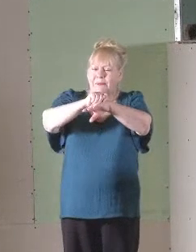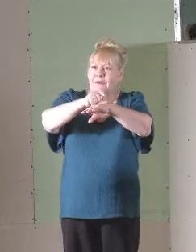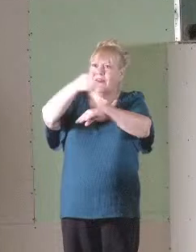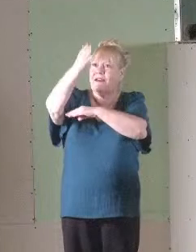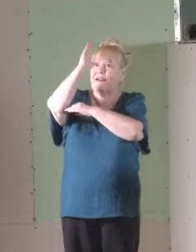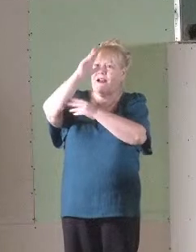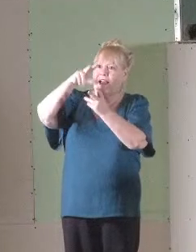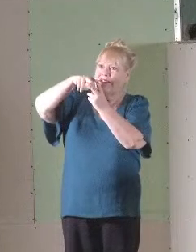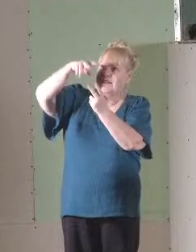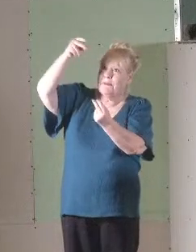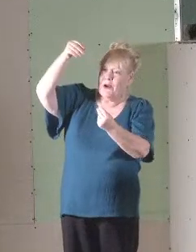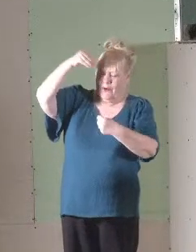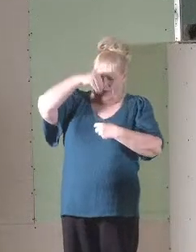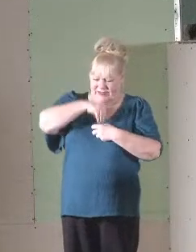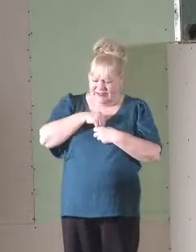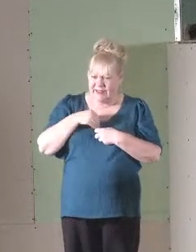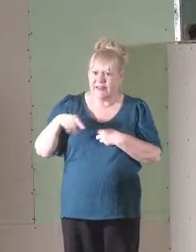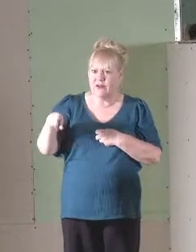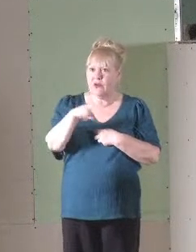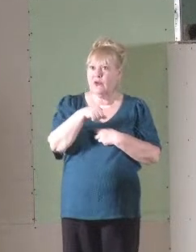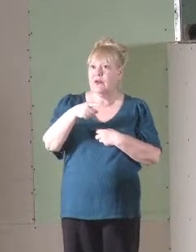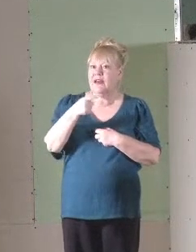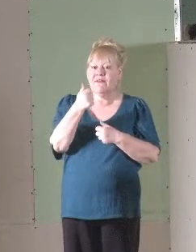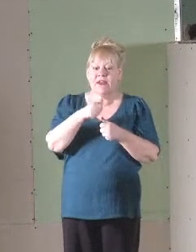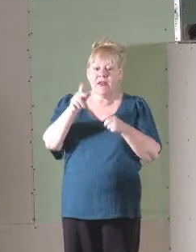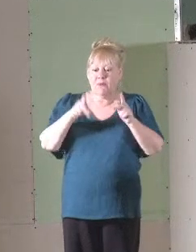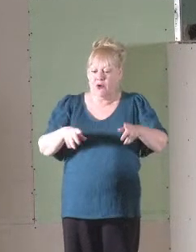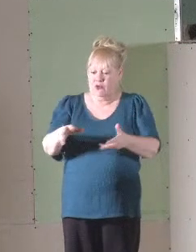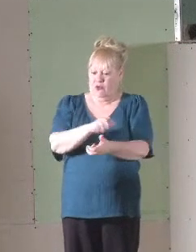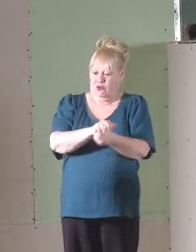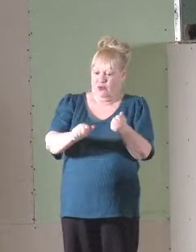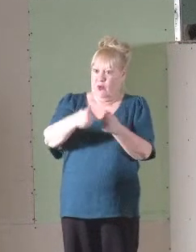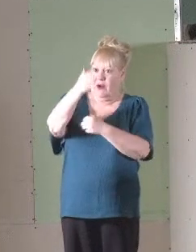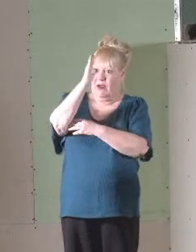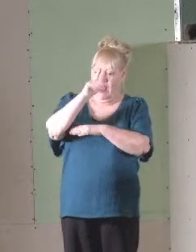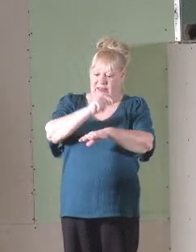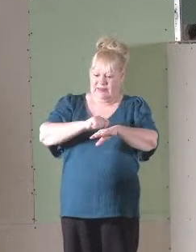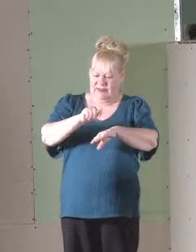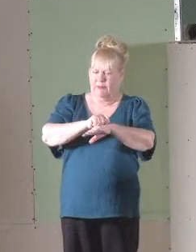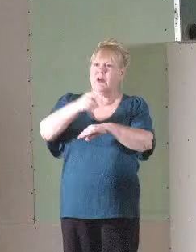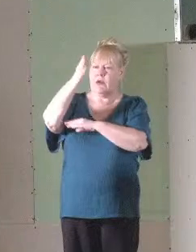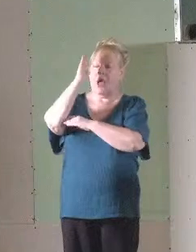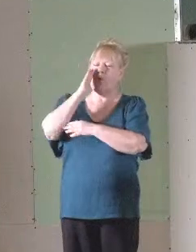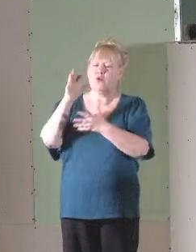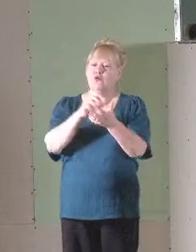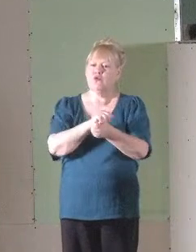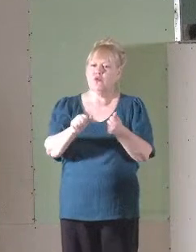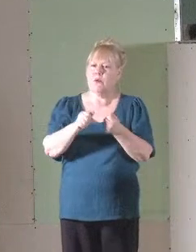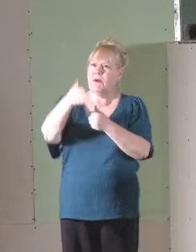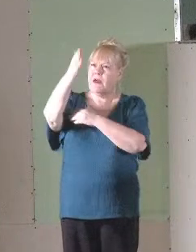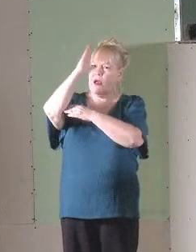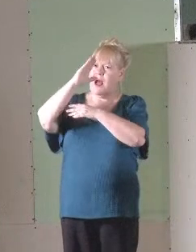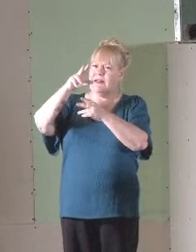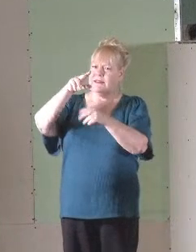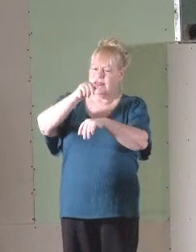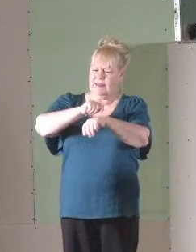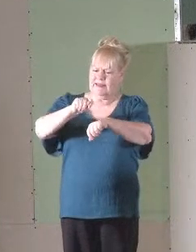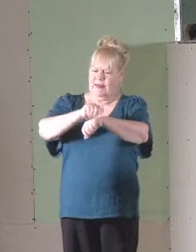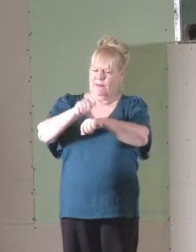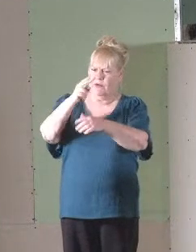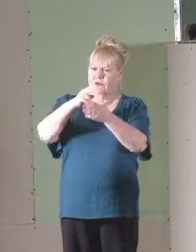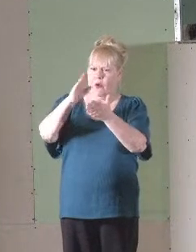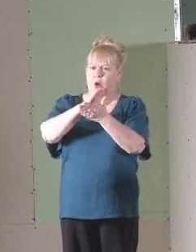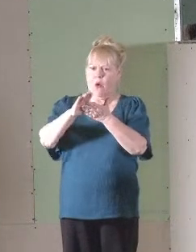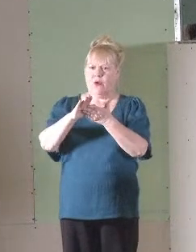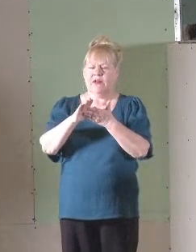spirit dwells in you? If anyone destroys God's temple, God will destroy him, for God's temple is holy, and you are that temple. You may